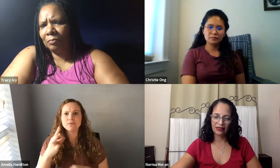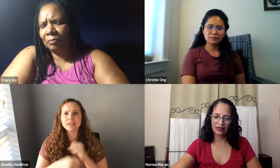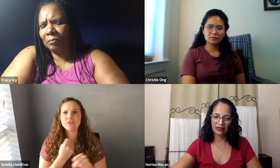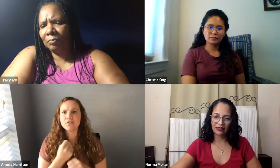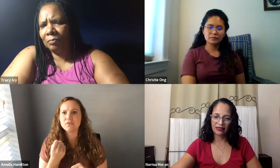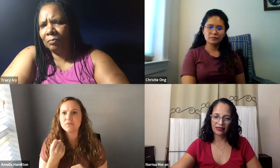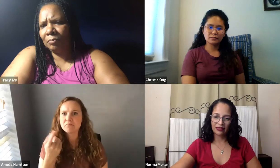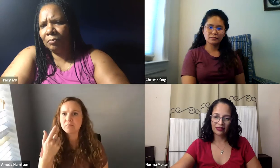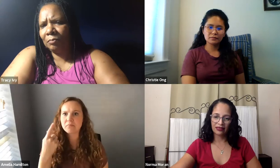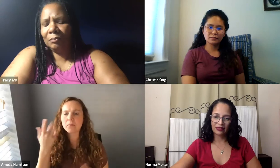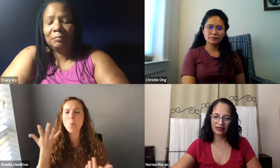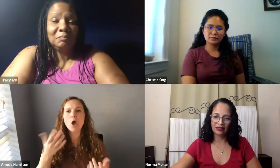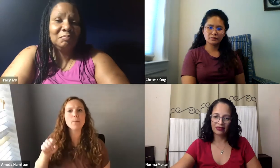like homecoming or Imagine RIT?